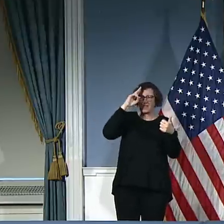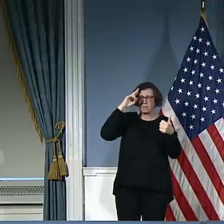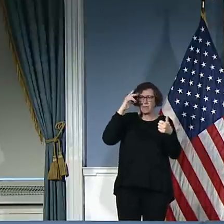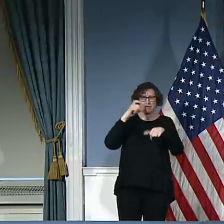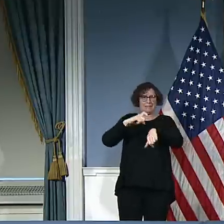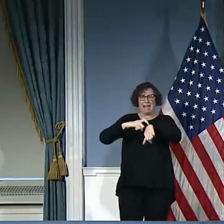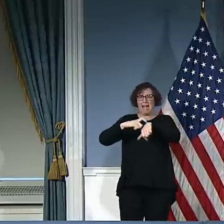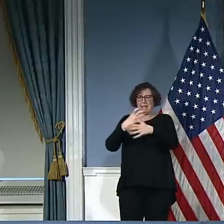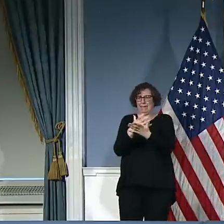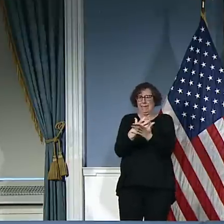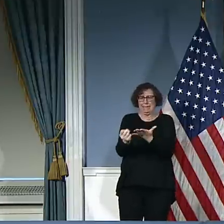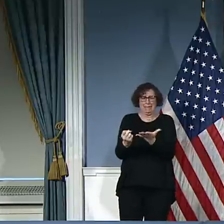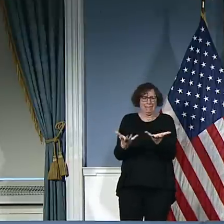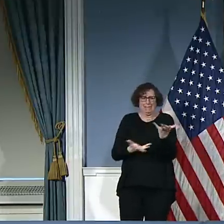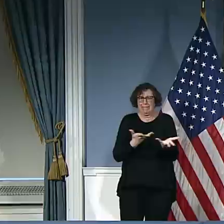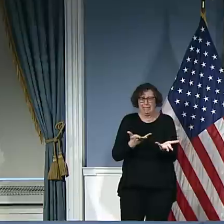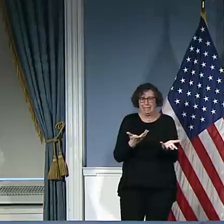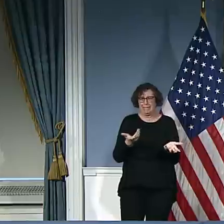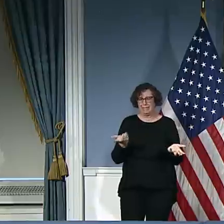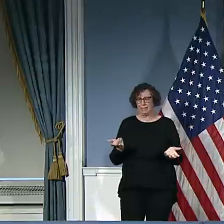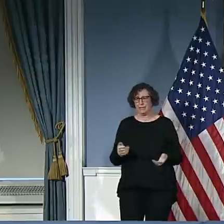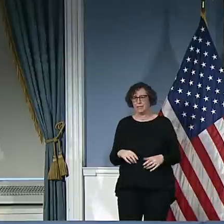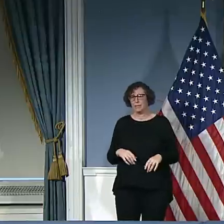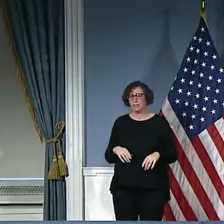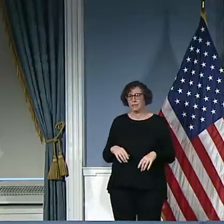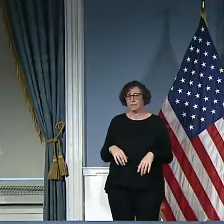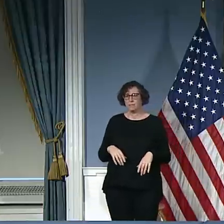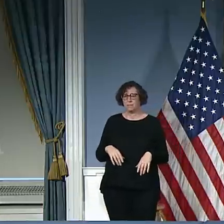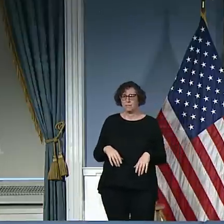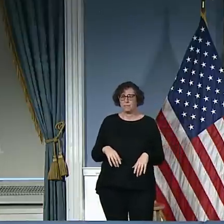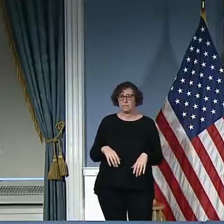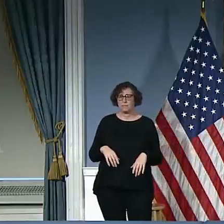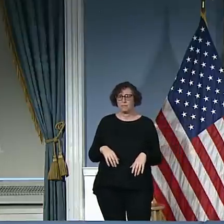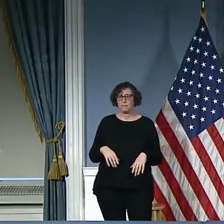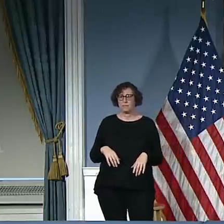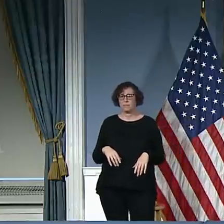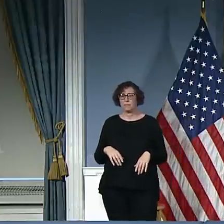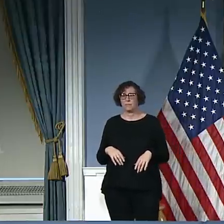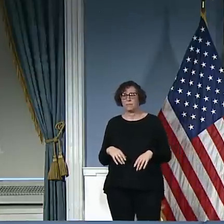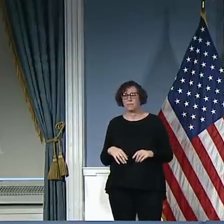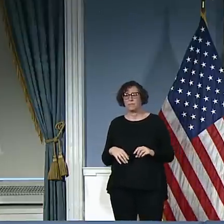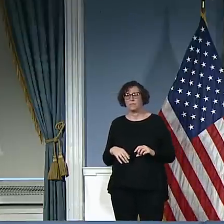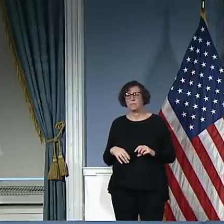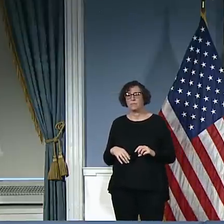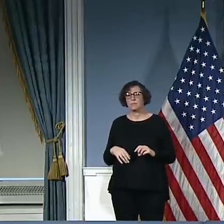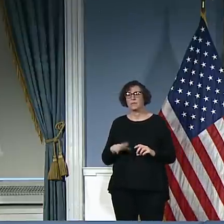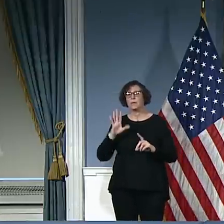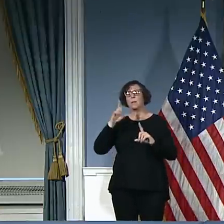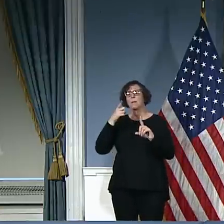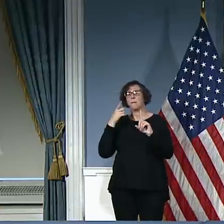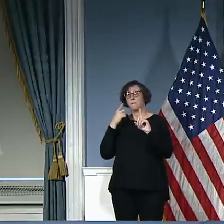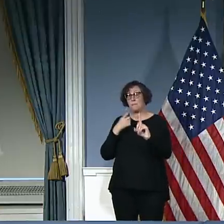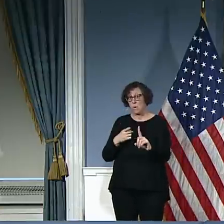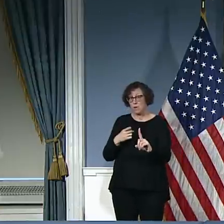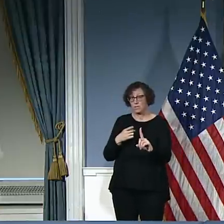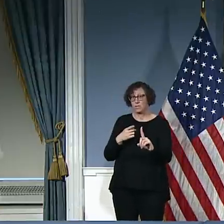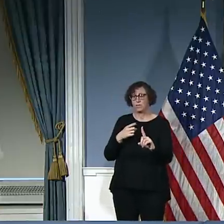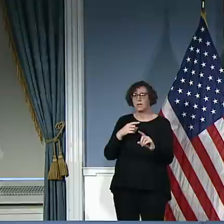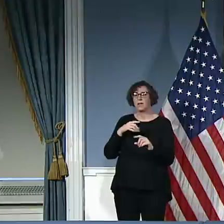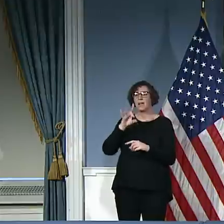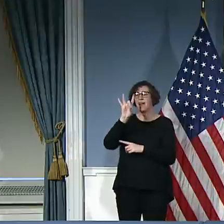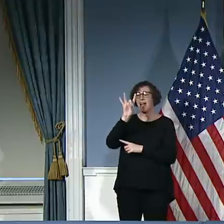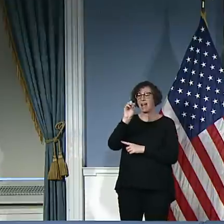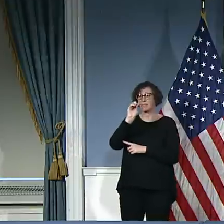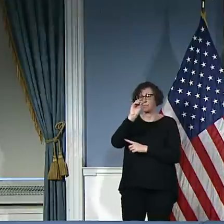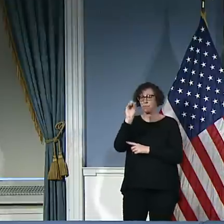you know, a certain concern that they may have COVID. The reality is, as the mayor said earlier, and I've been saying, 80% of the people who get